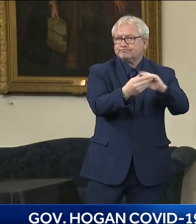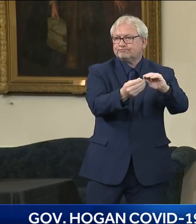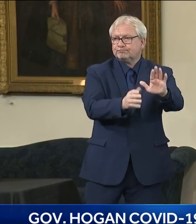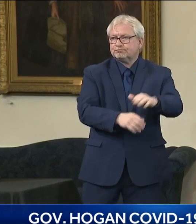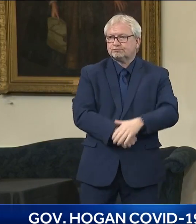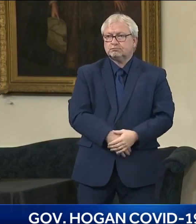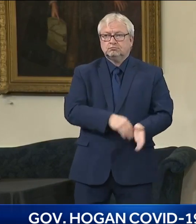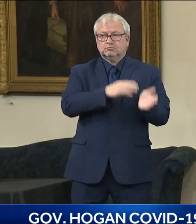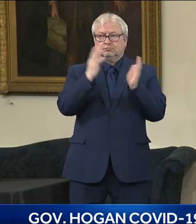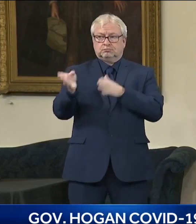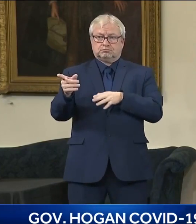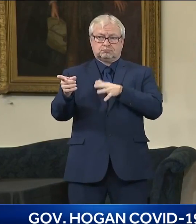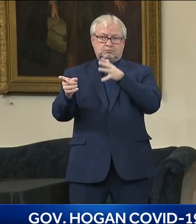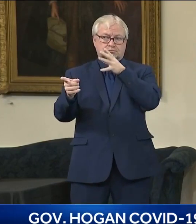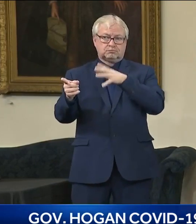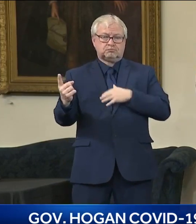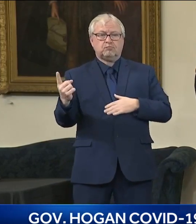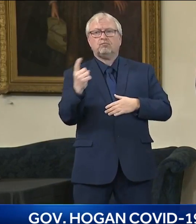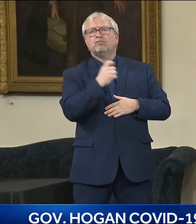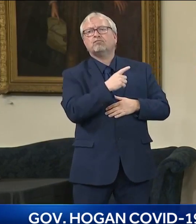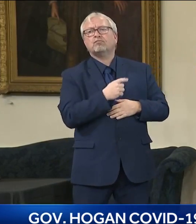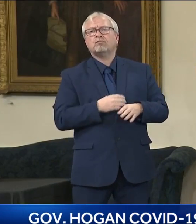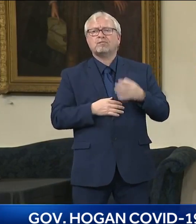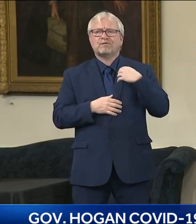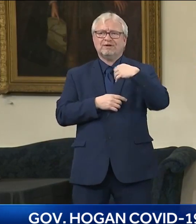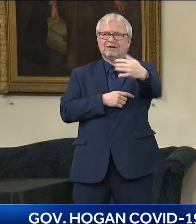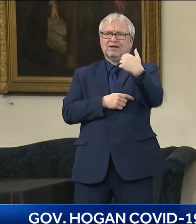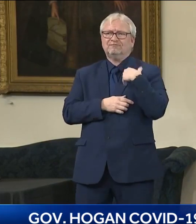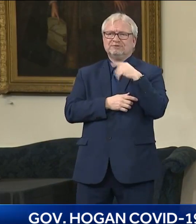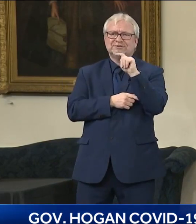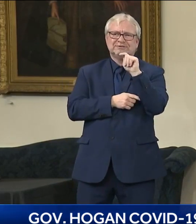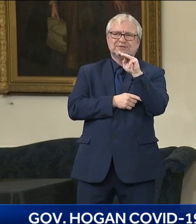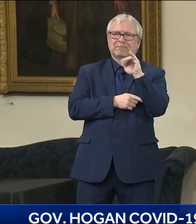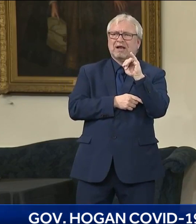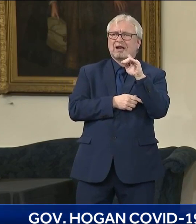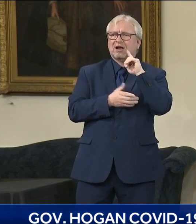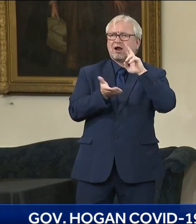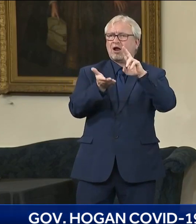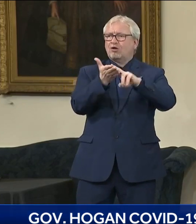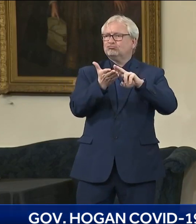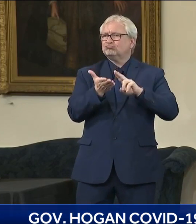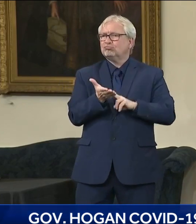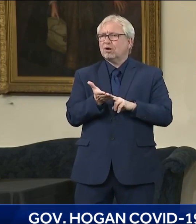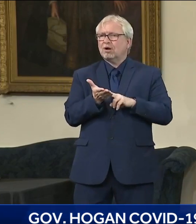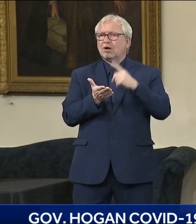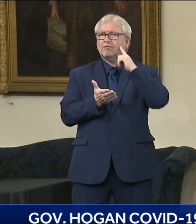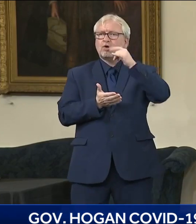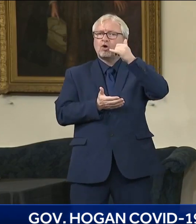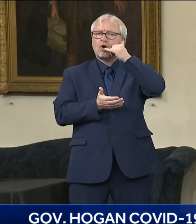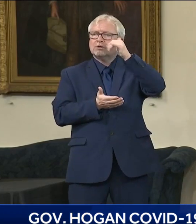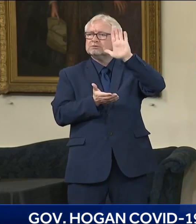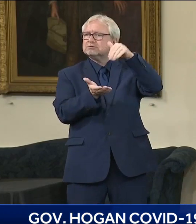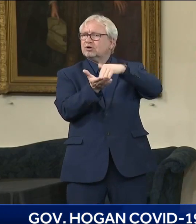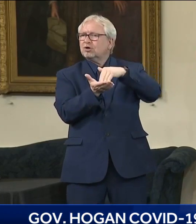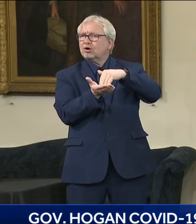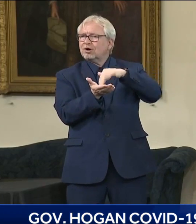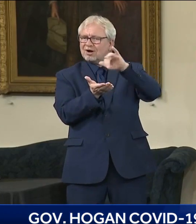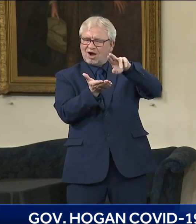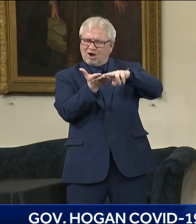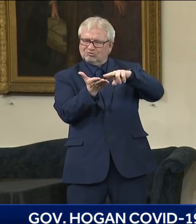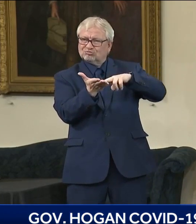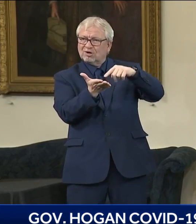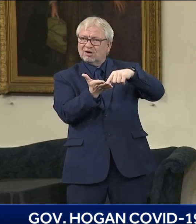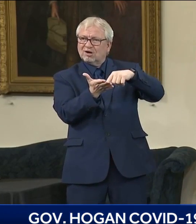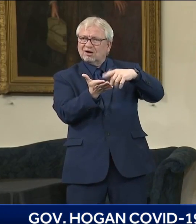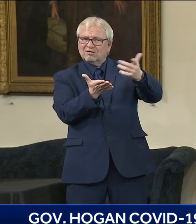country with Ernst & Young and DMI for the call center and then logistics. When did this contract really come about and why do you think